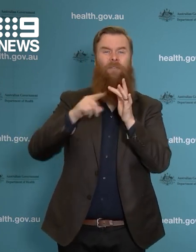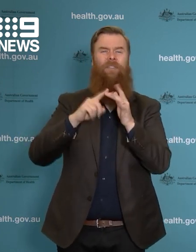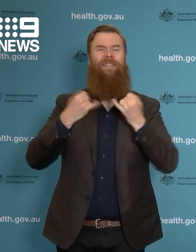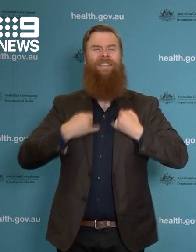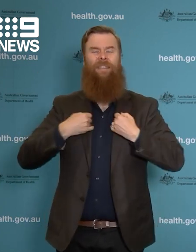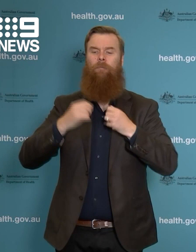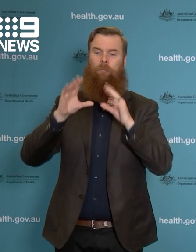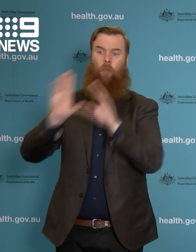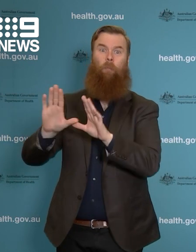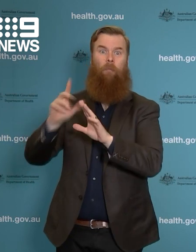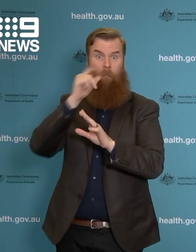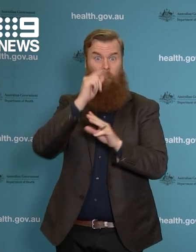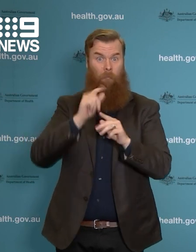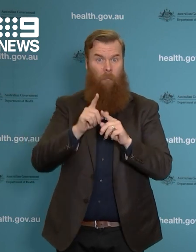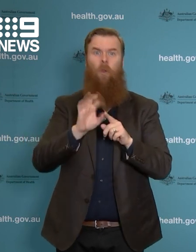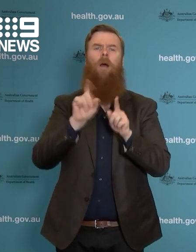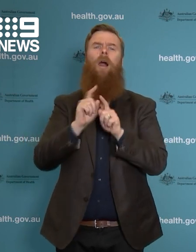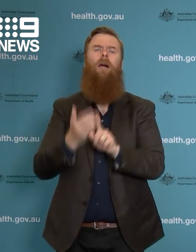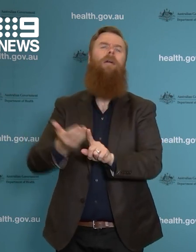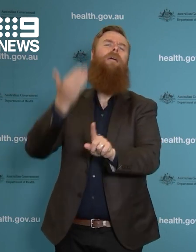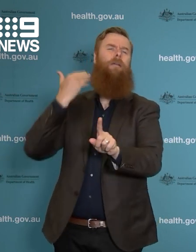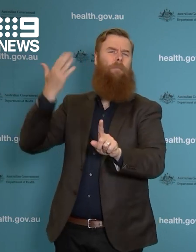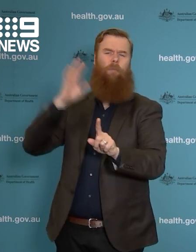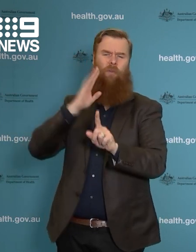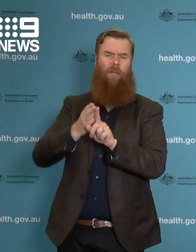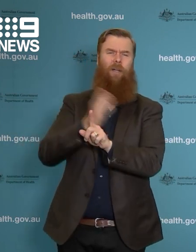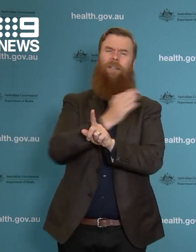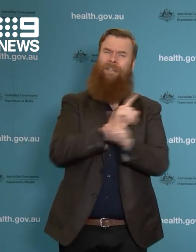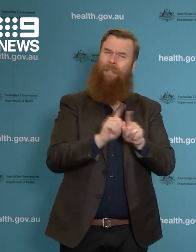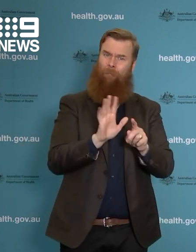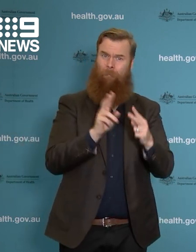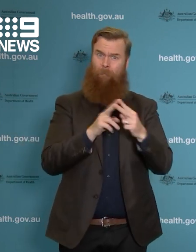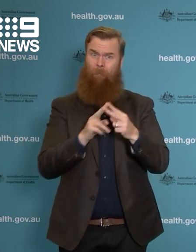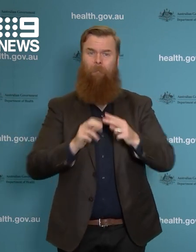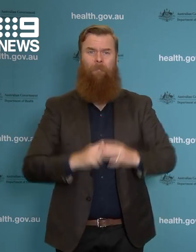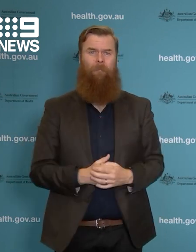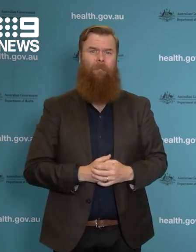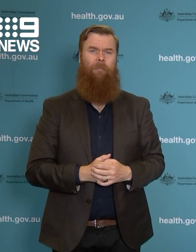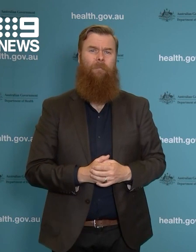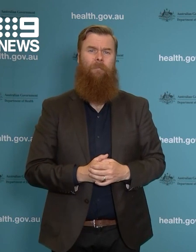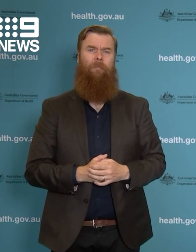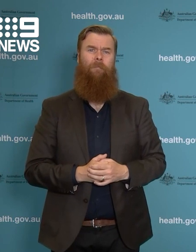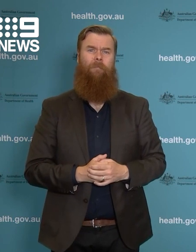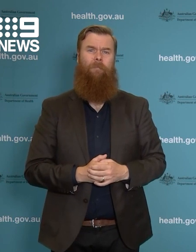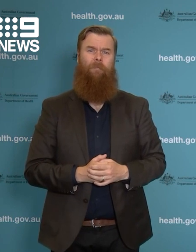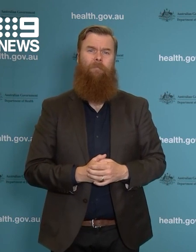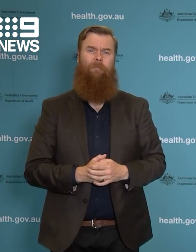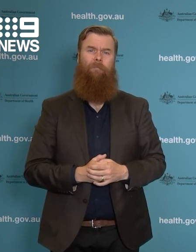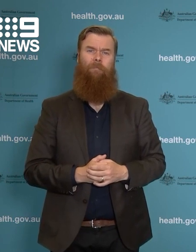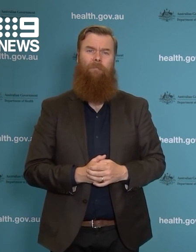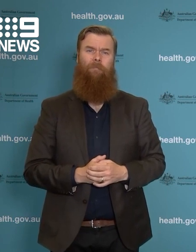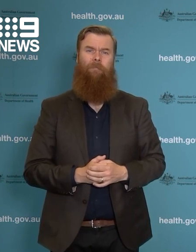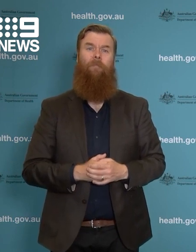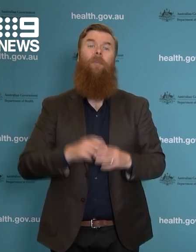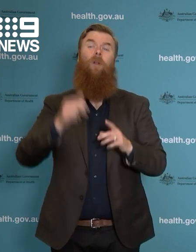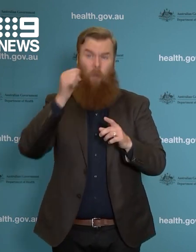it was with previous variants of the virus. We also know, and this is new